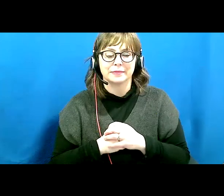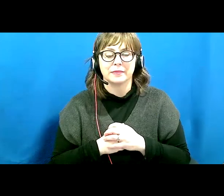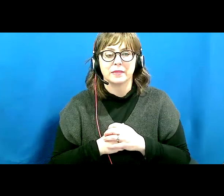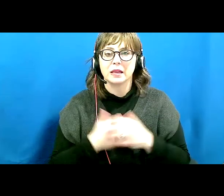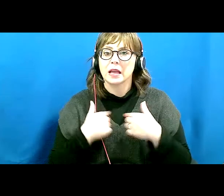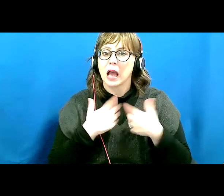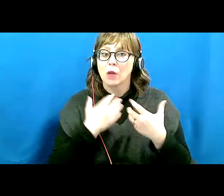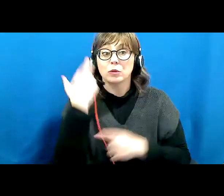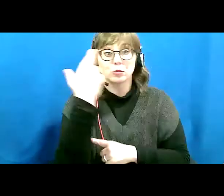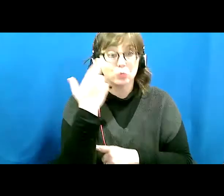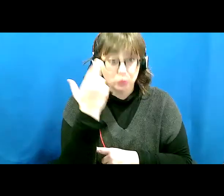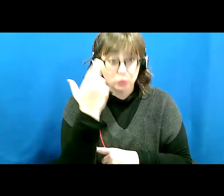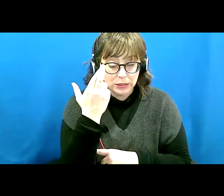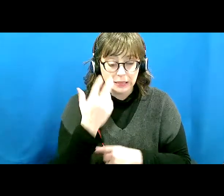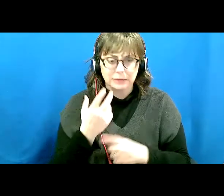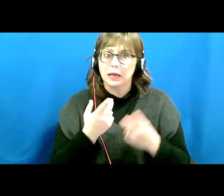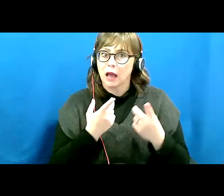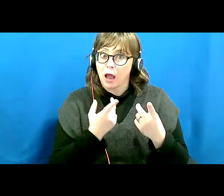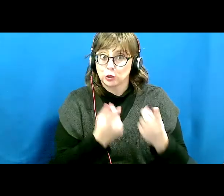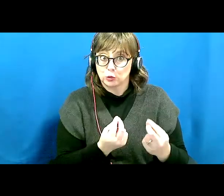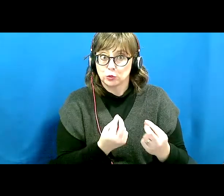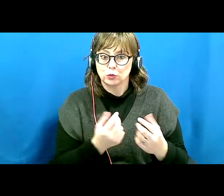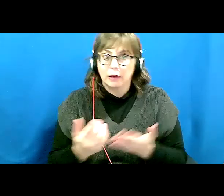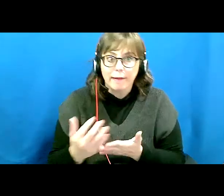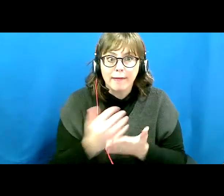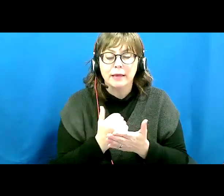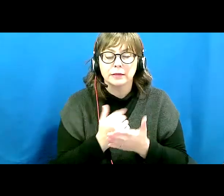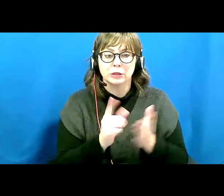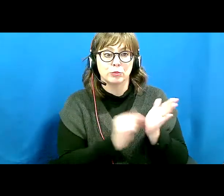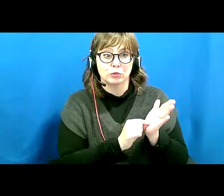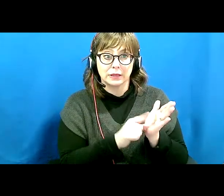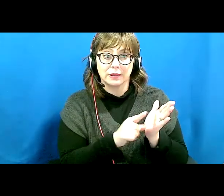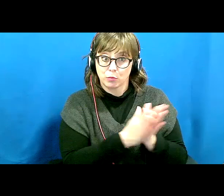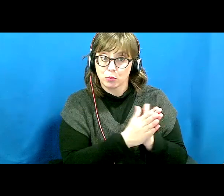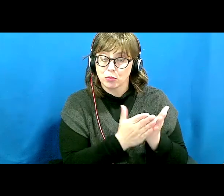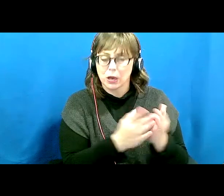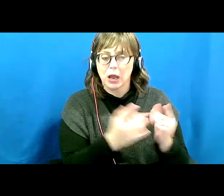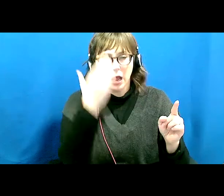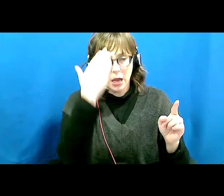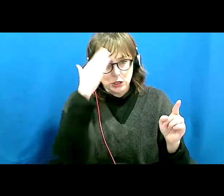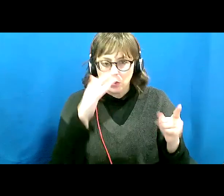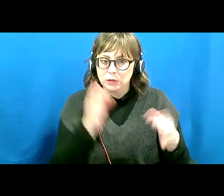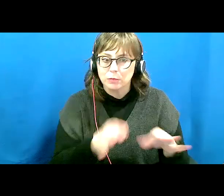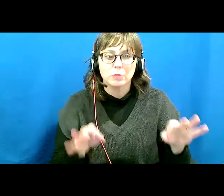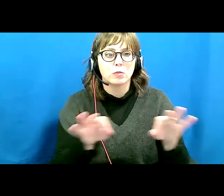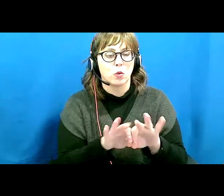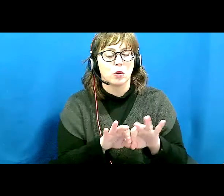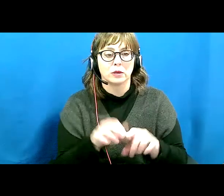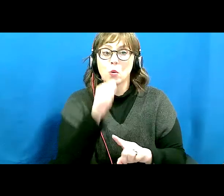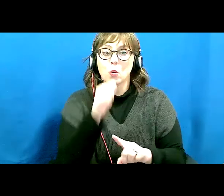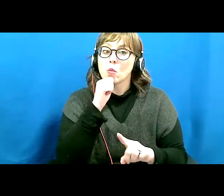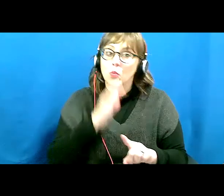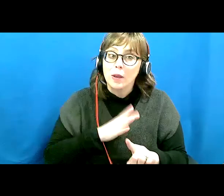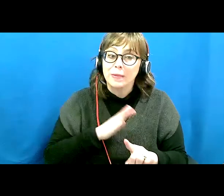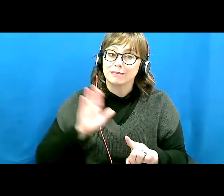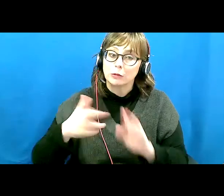the reason why I do these books is because I know how important it is for women's voices to be heard, and often